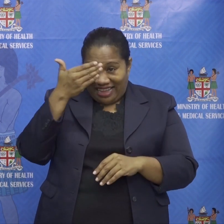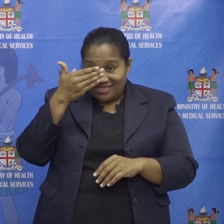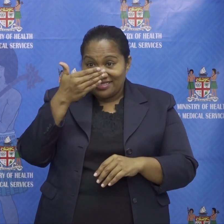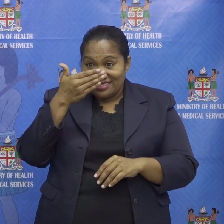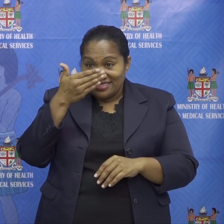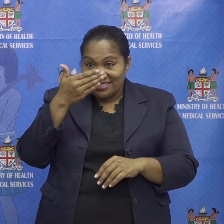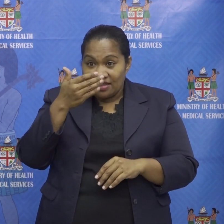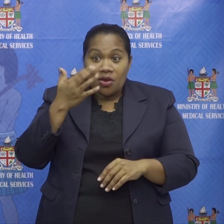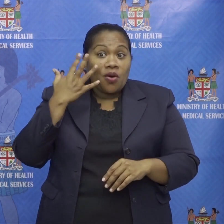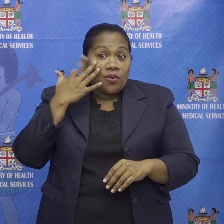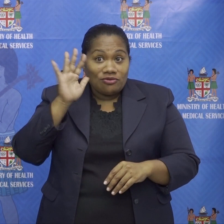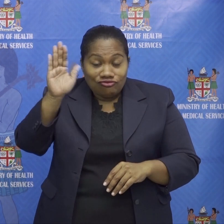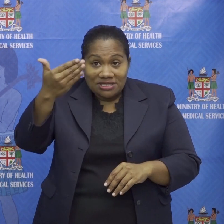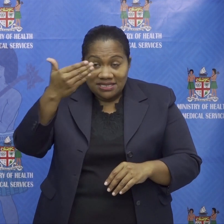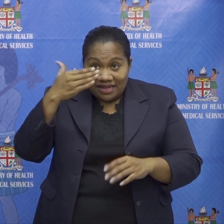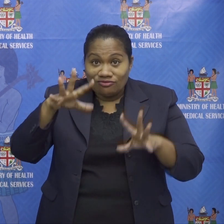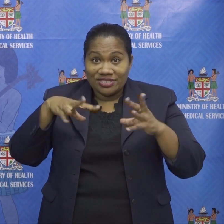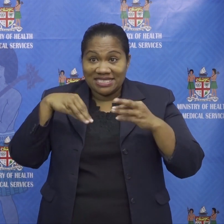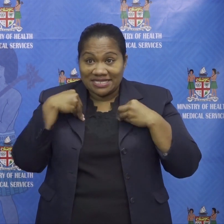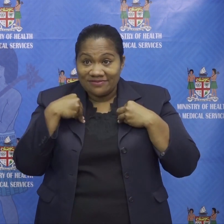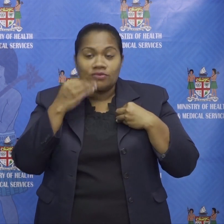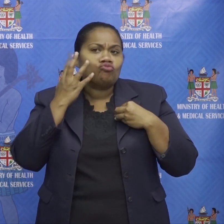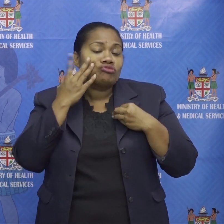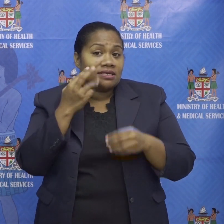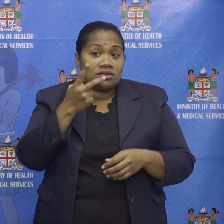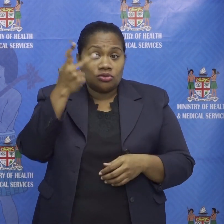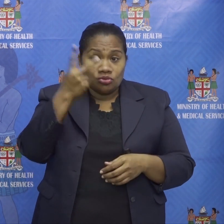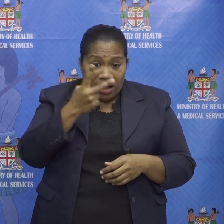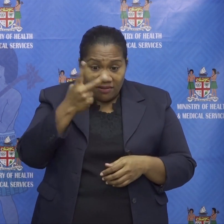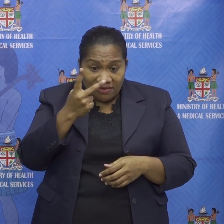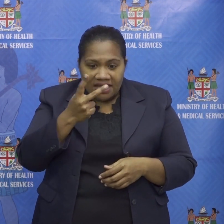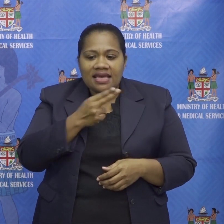and then when it finally comes on the 12th he's there good to go